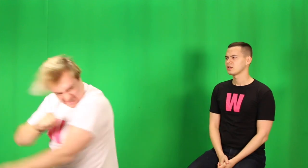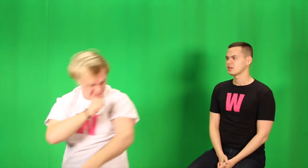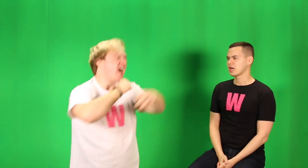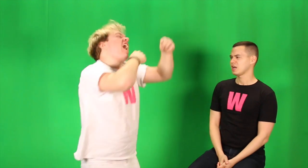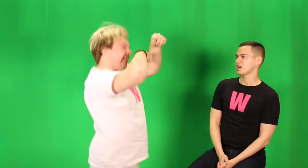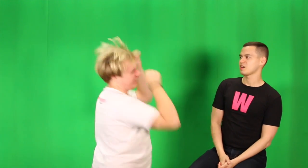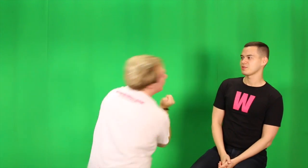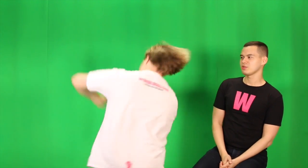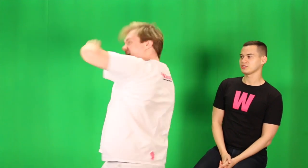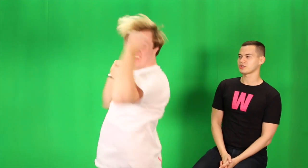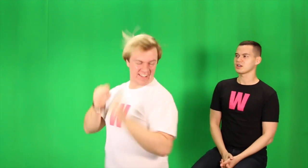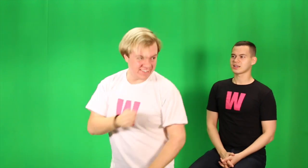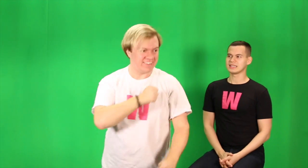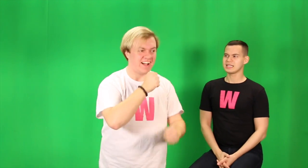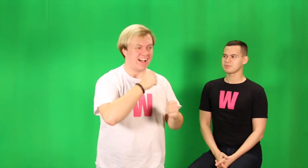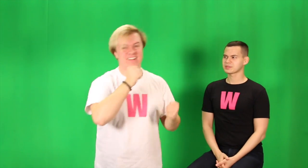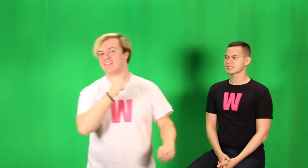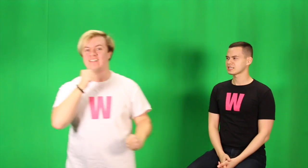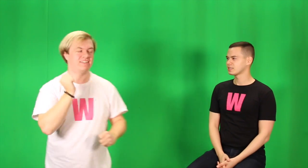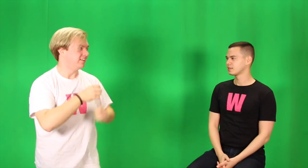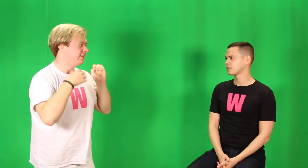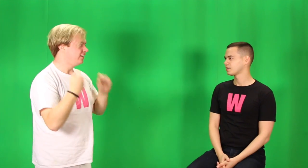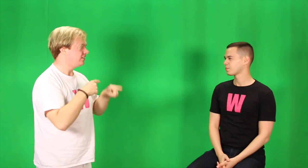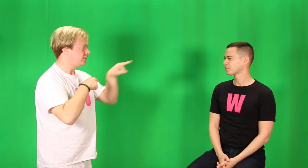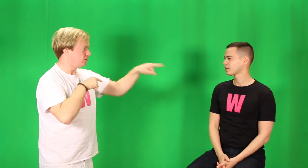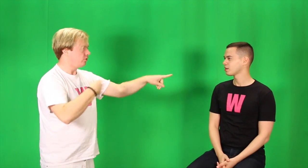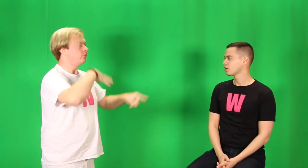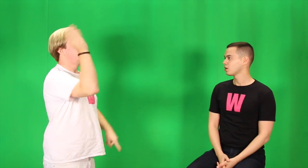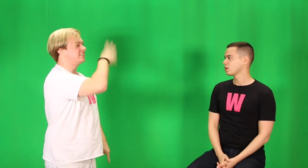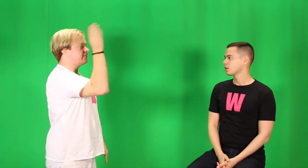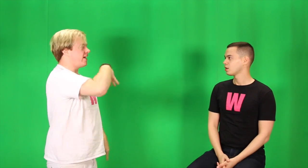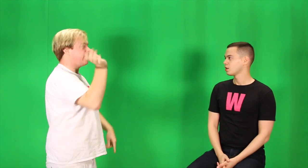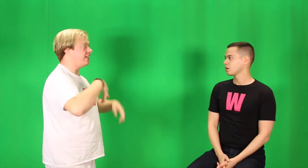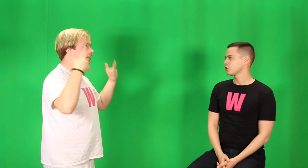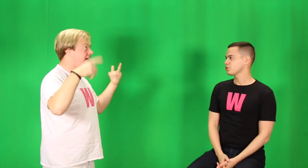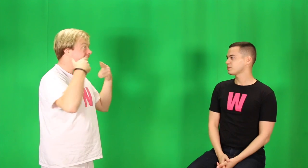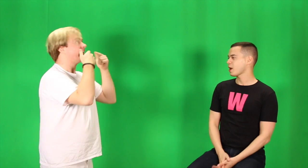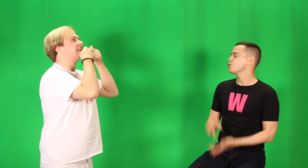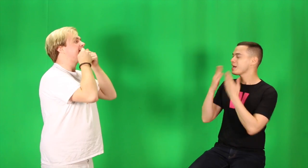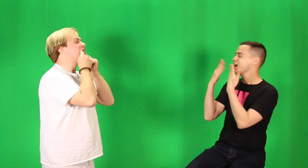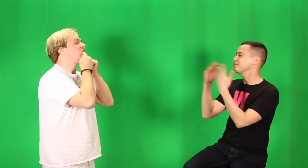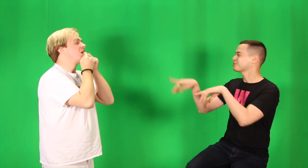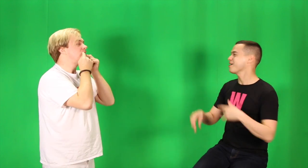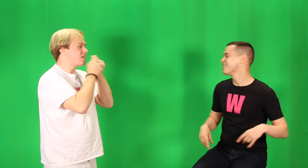um, you look drunk, lips, you smell, you can't use words,